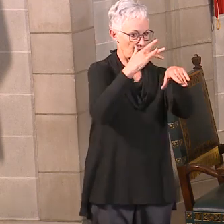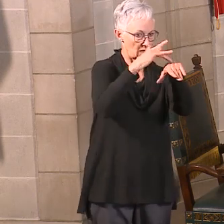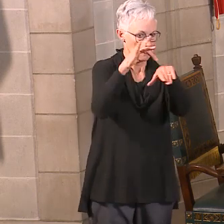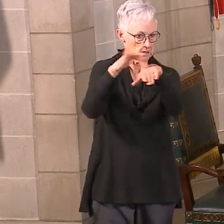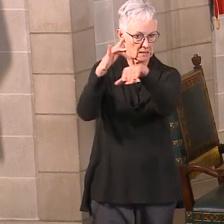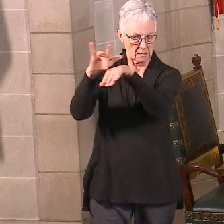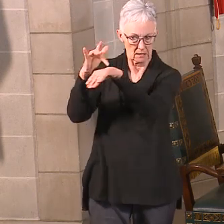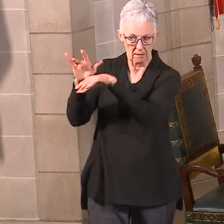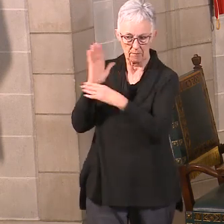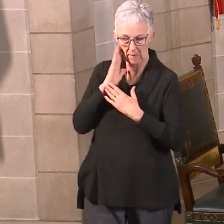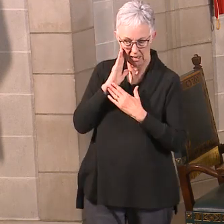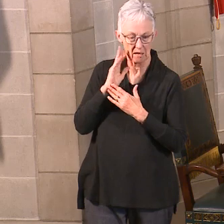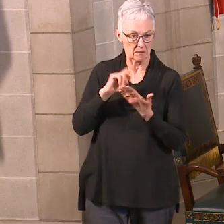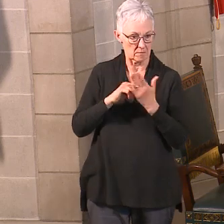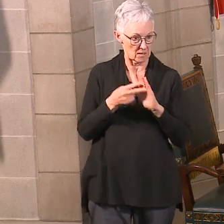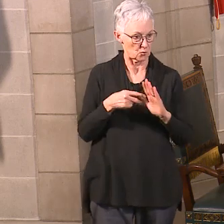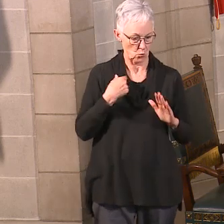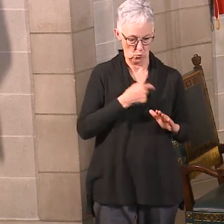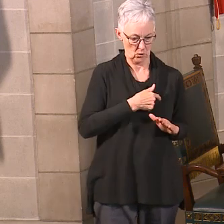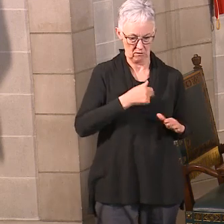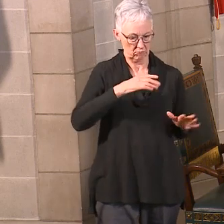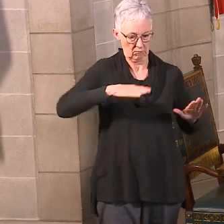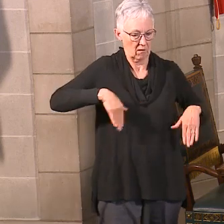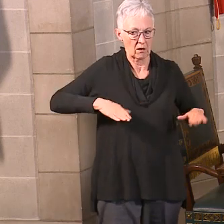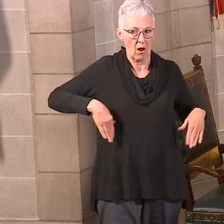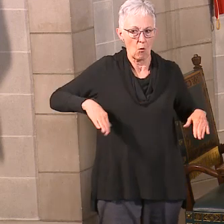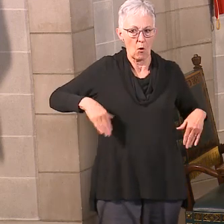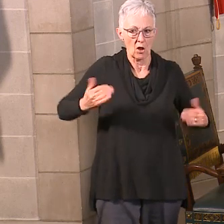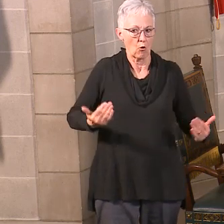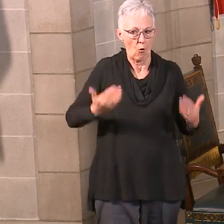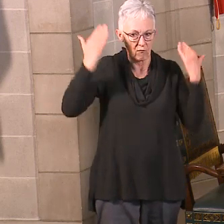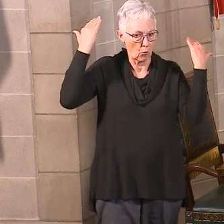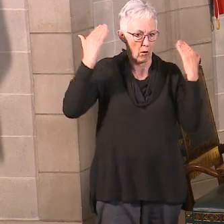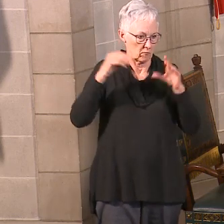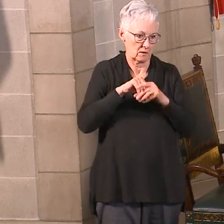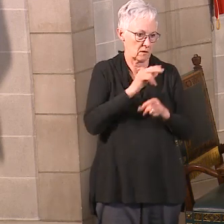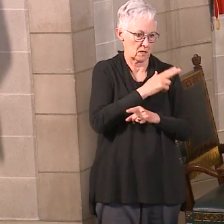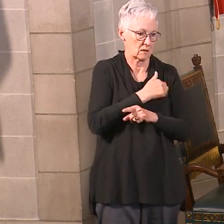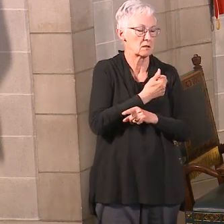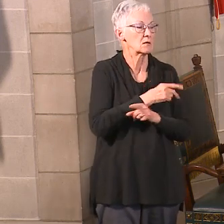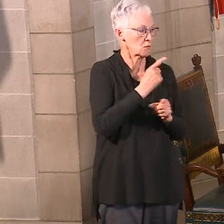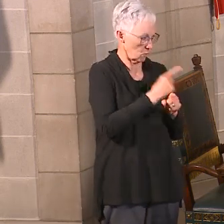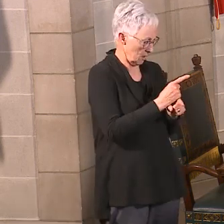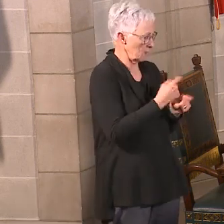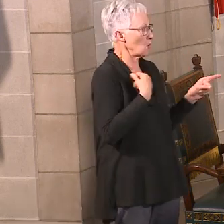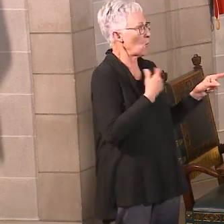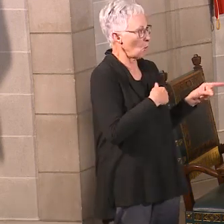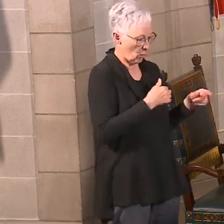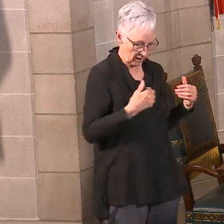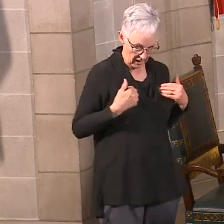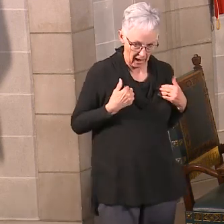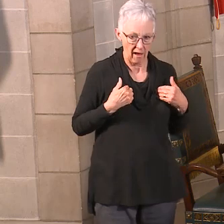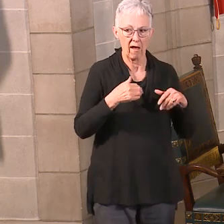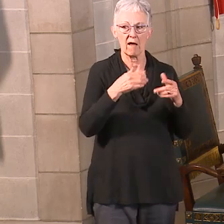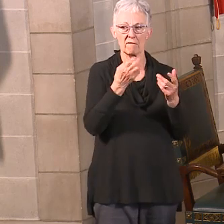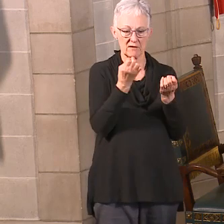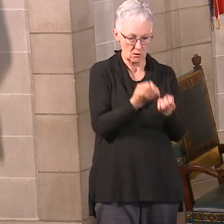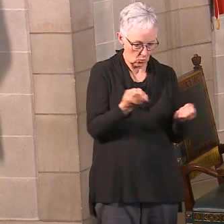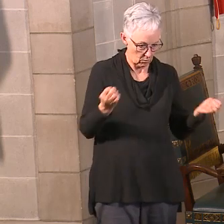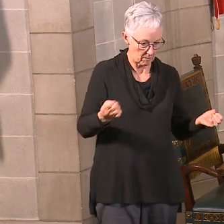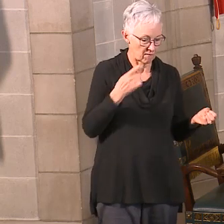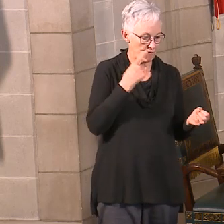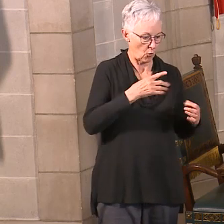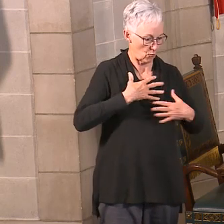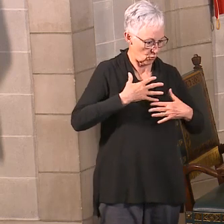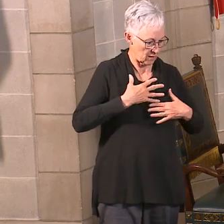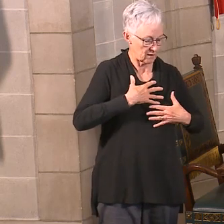So as long as we have capacity to be able to continue to take people and put them in an ICU bed, put them in a hospital bed, put them on a ventilator, we are managing